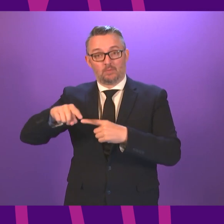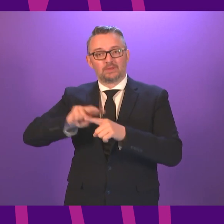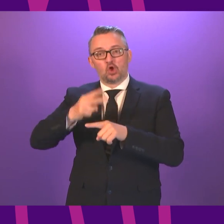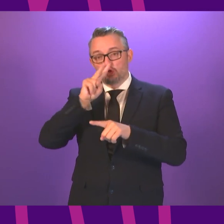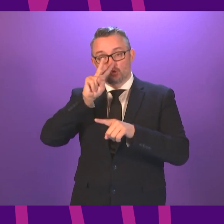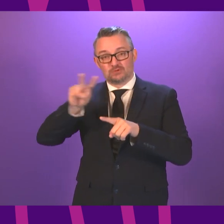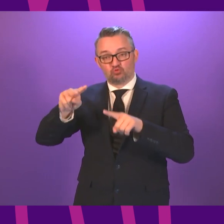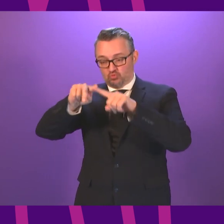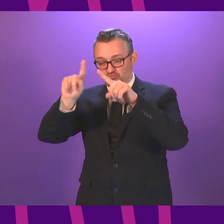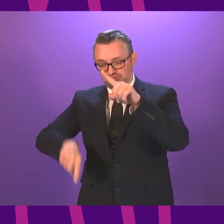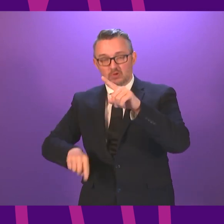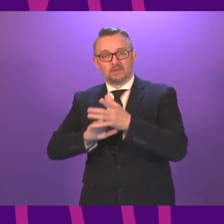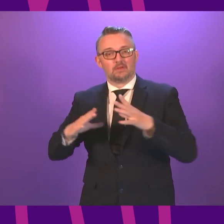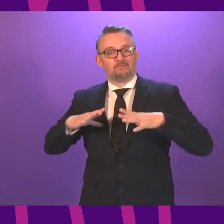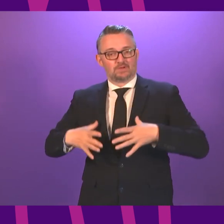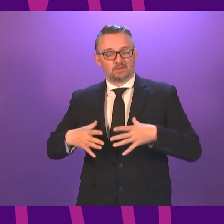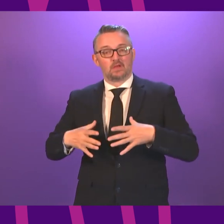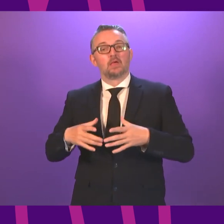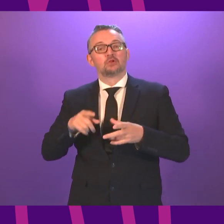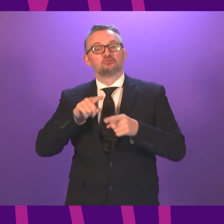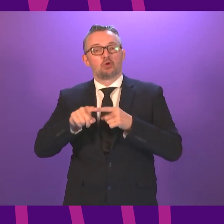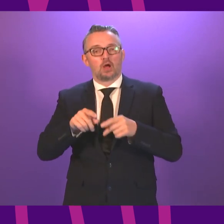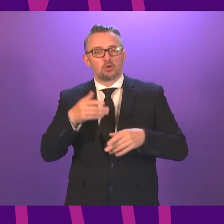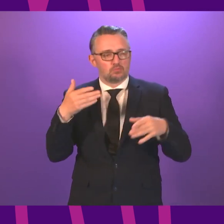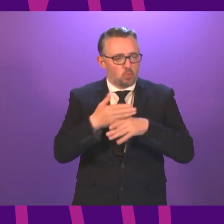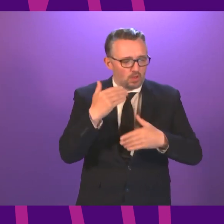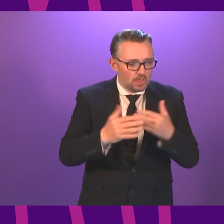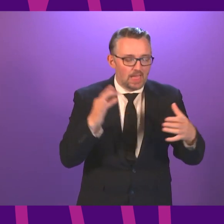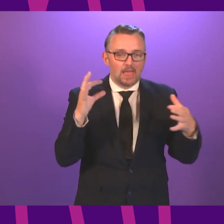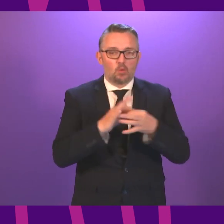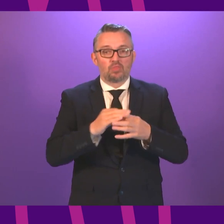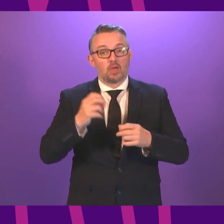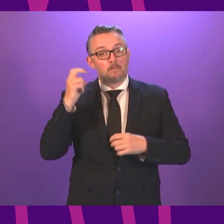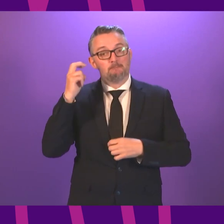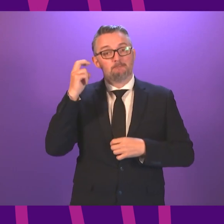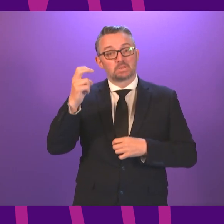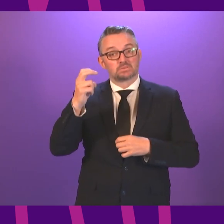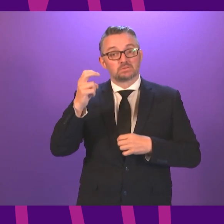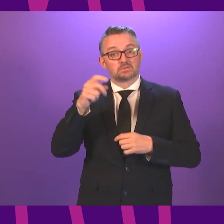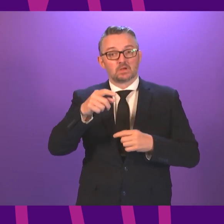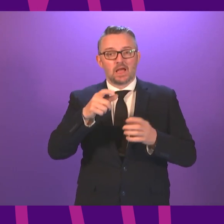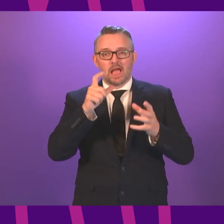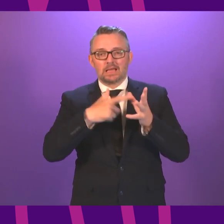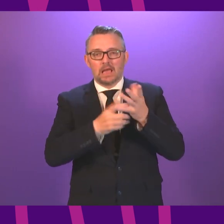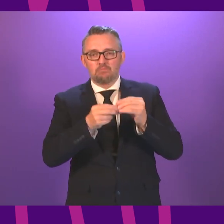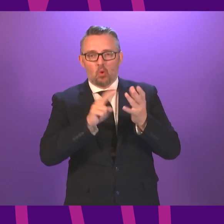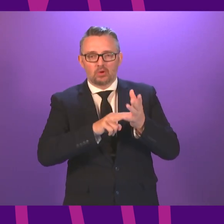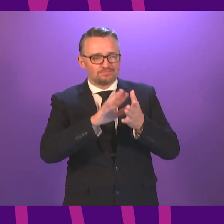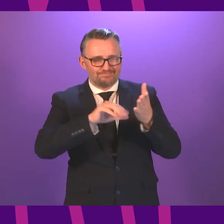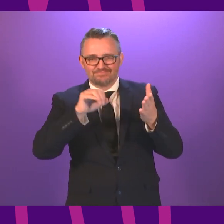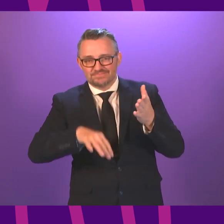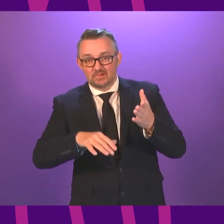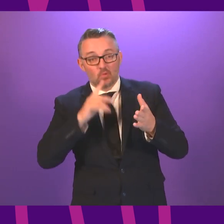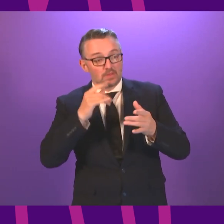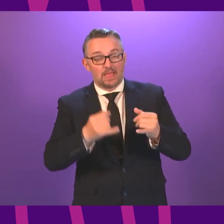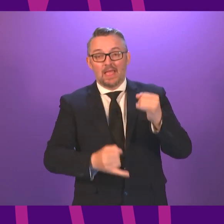22. And convene a bus decarbonisation task force to remove the majority of fossil fuel buses from public transport